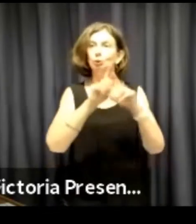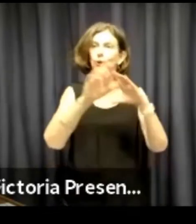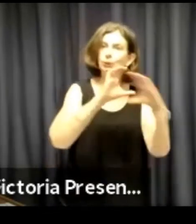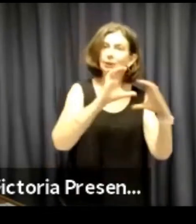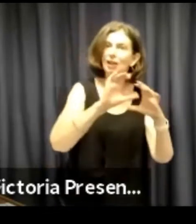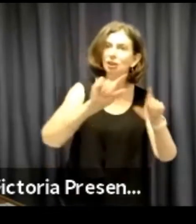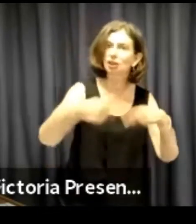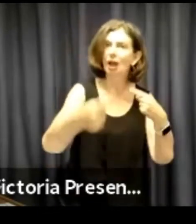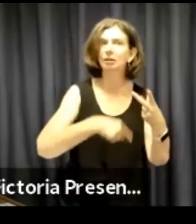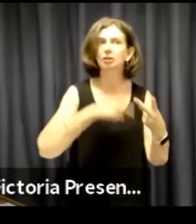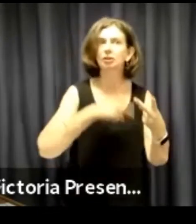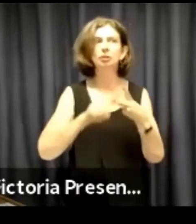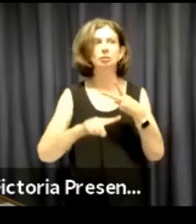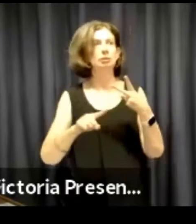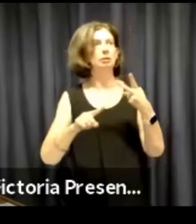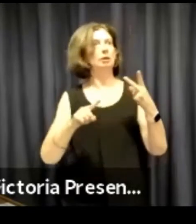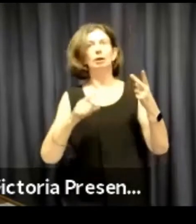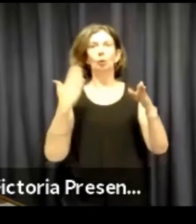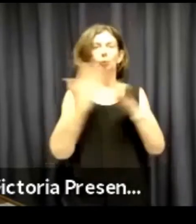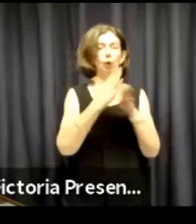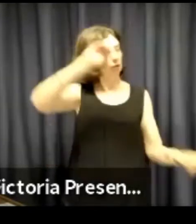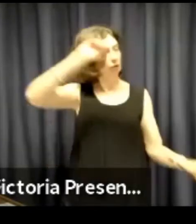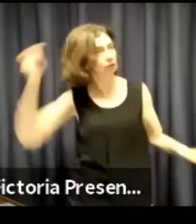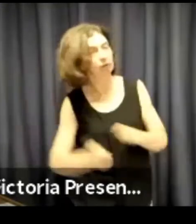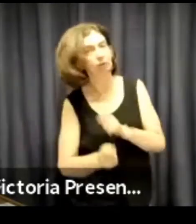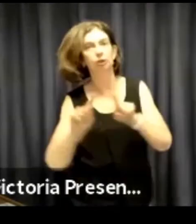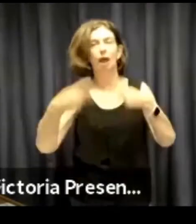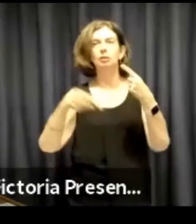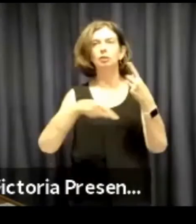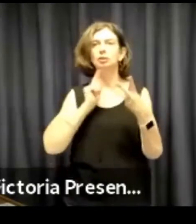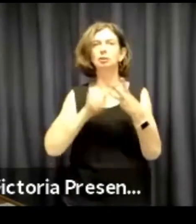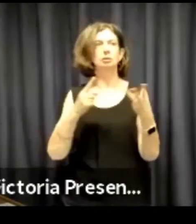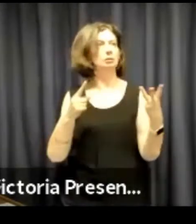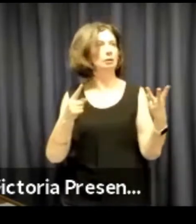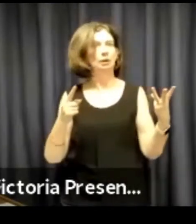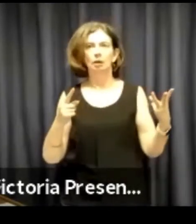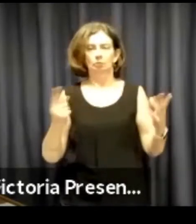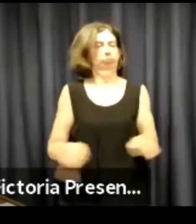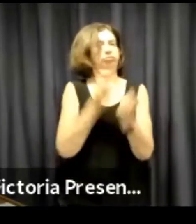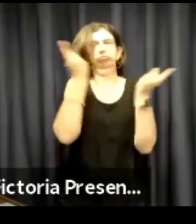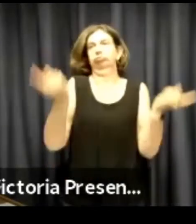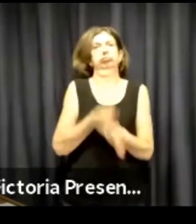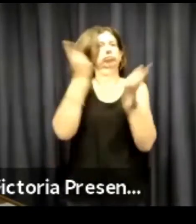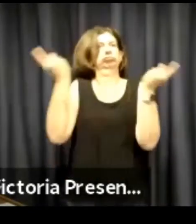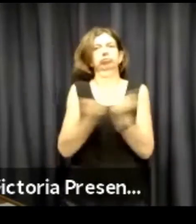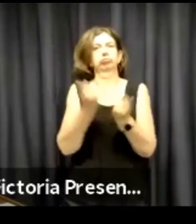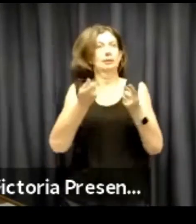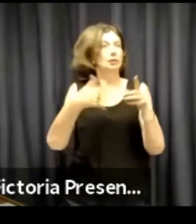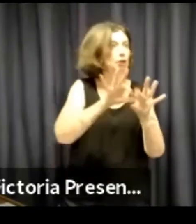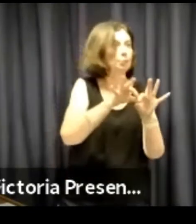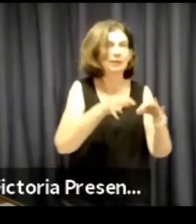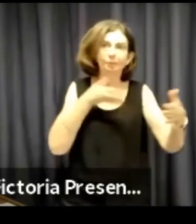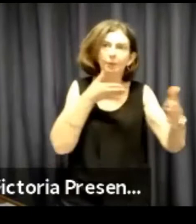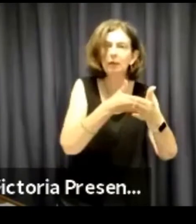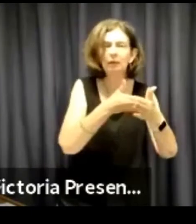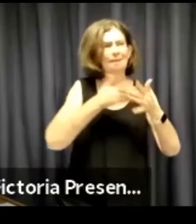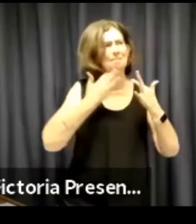And also many impacts on the Deaf community, whether it's communication challenges, the big change to the lifestyle